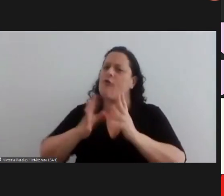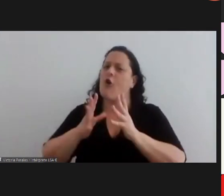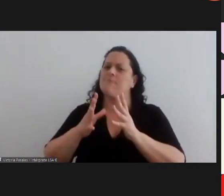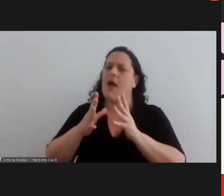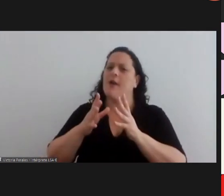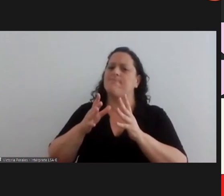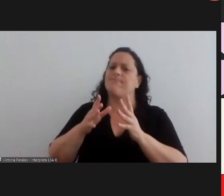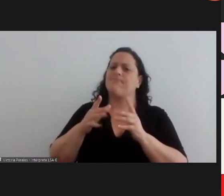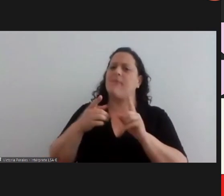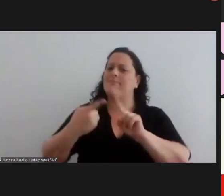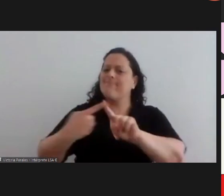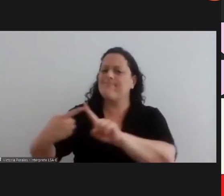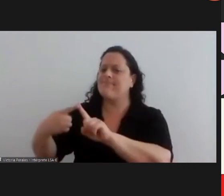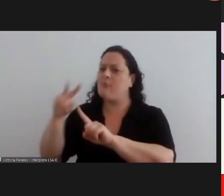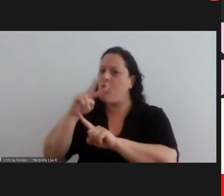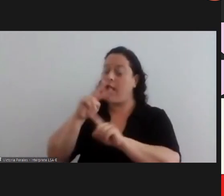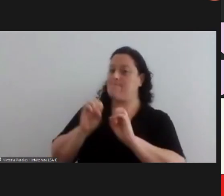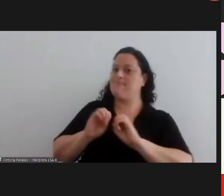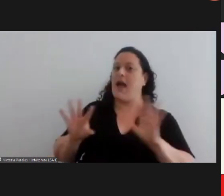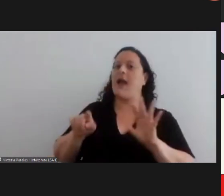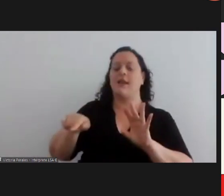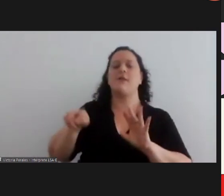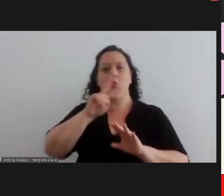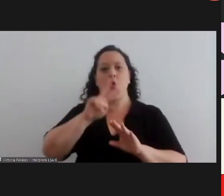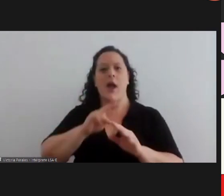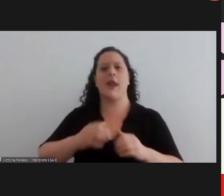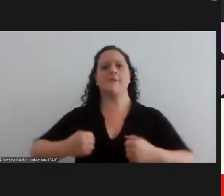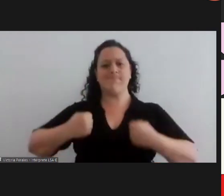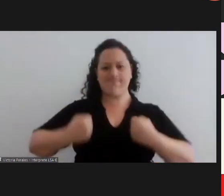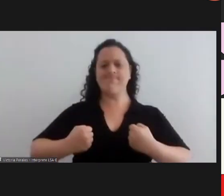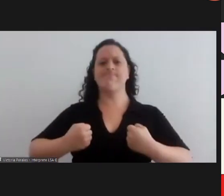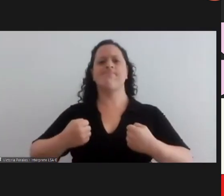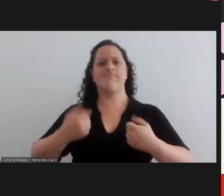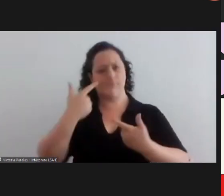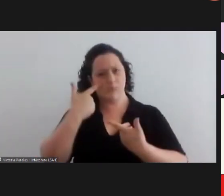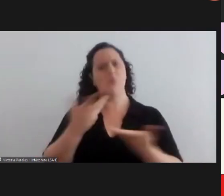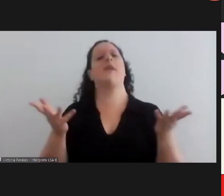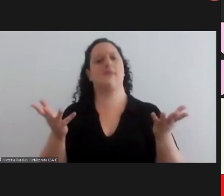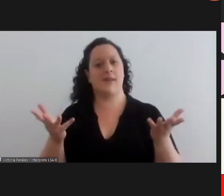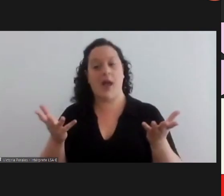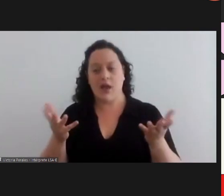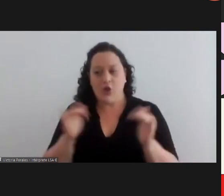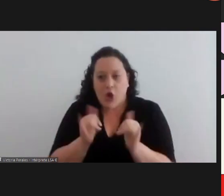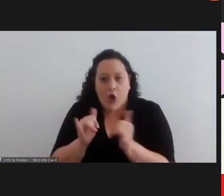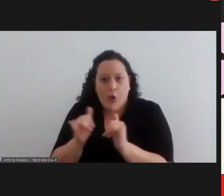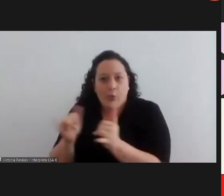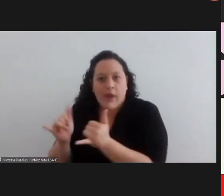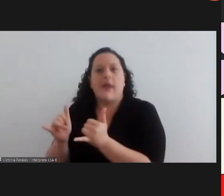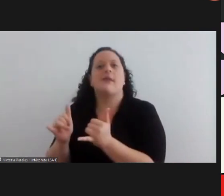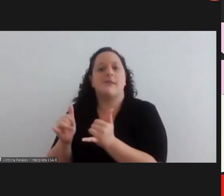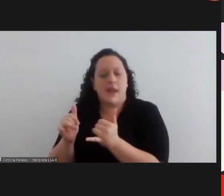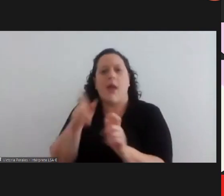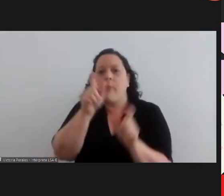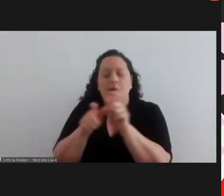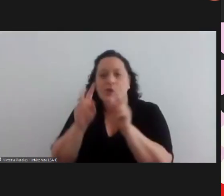bad behavior with the girls throughout their studies and they were very very young so they were extremely brave this